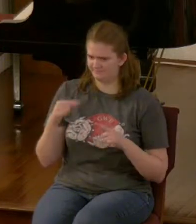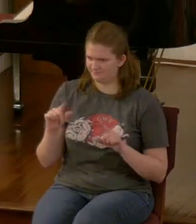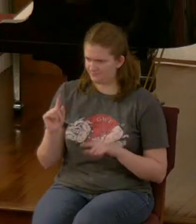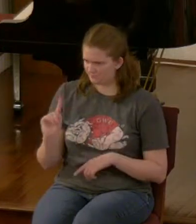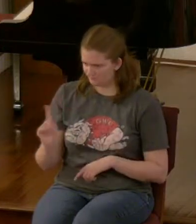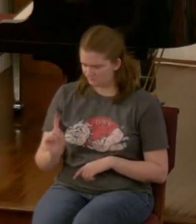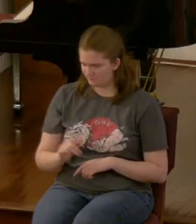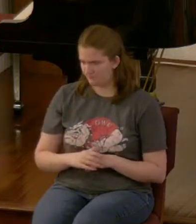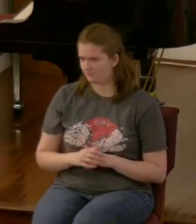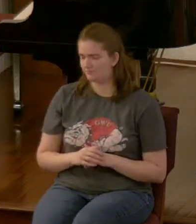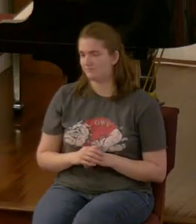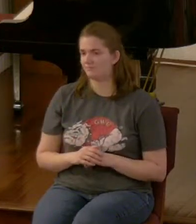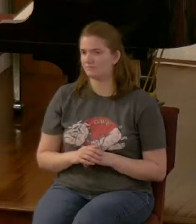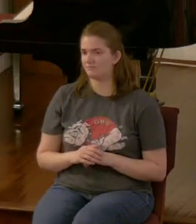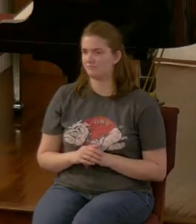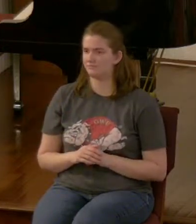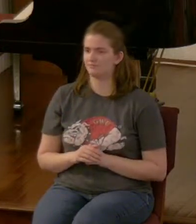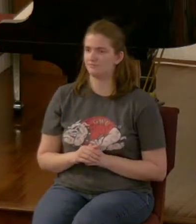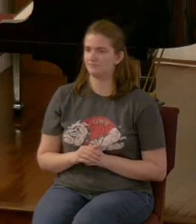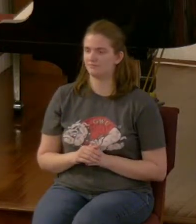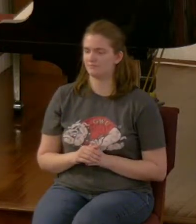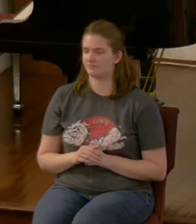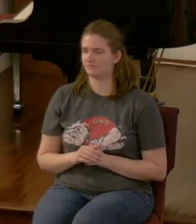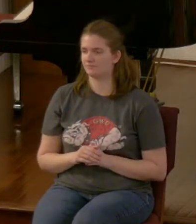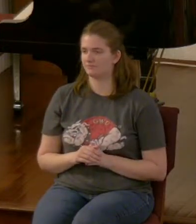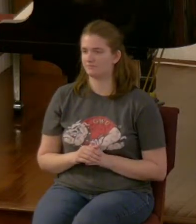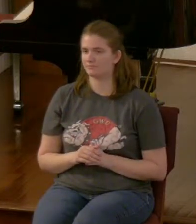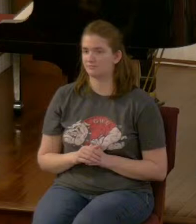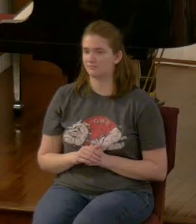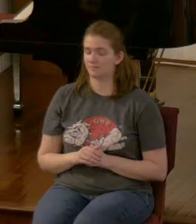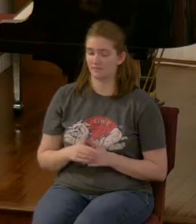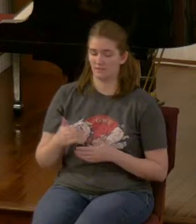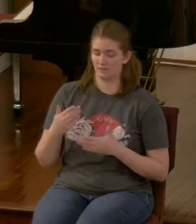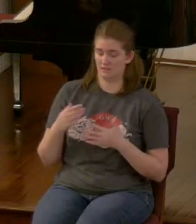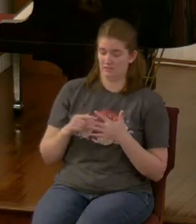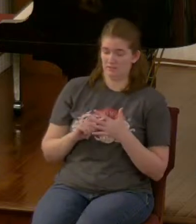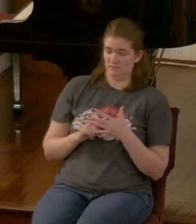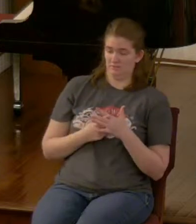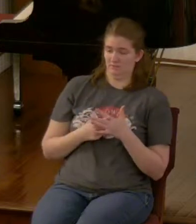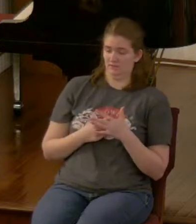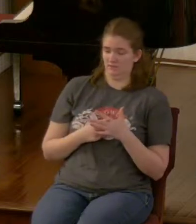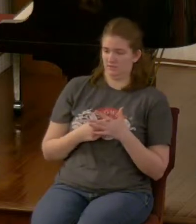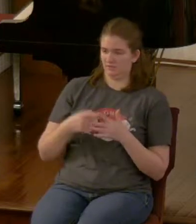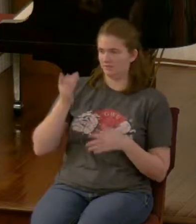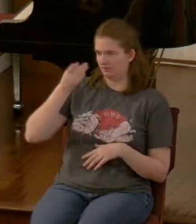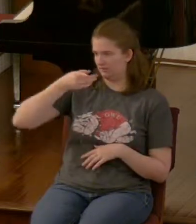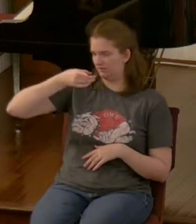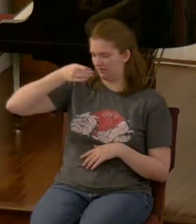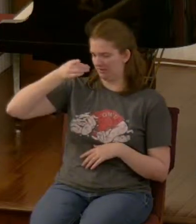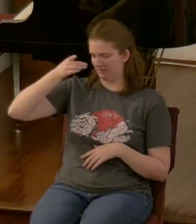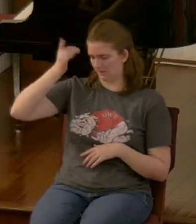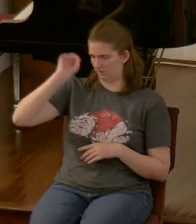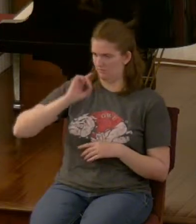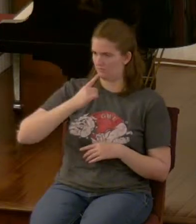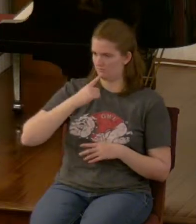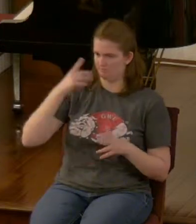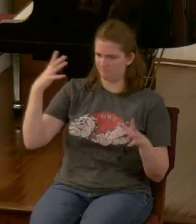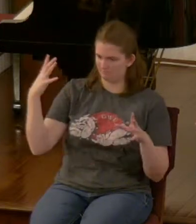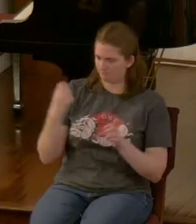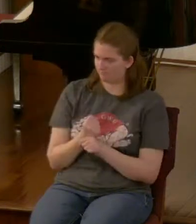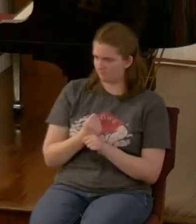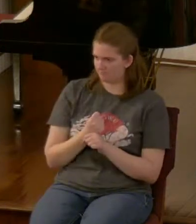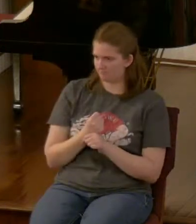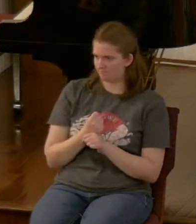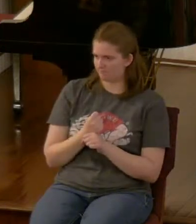what Daniel wrote down now here it said at the very beginning Daniel summarized all this he didn't write down